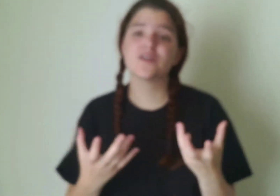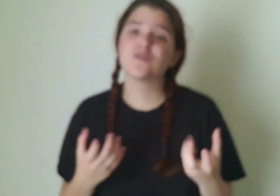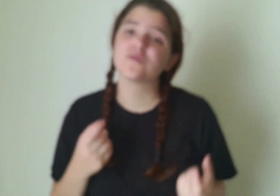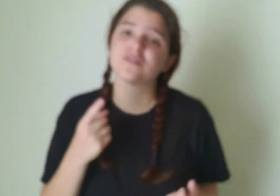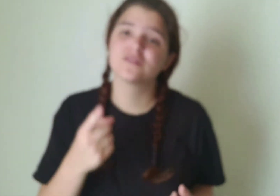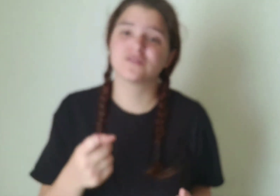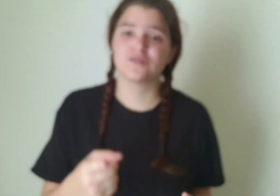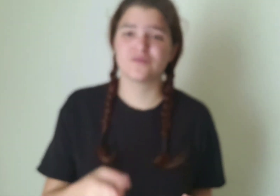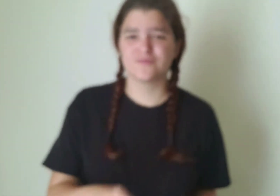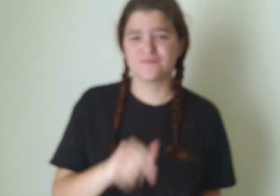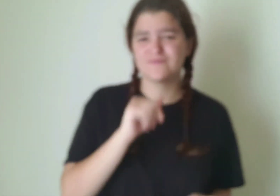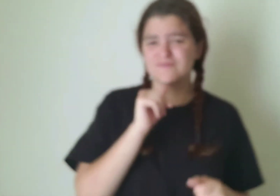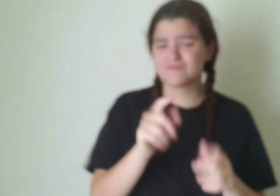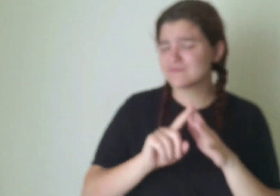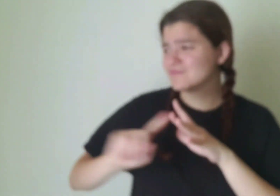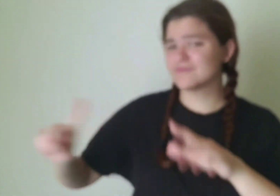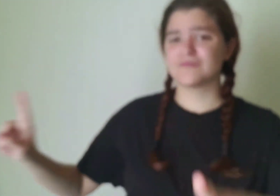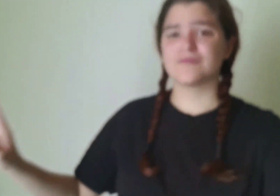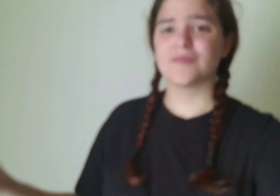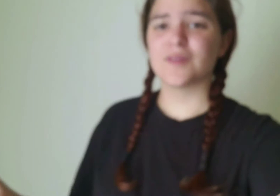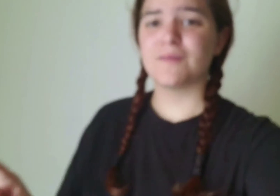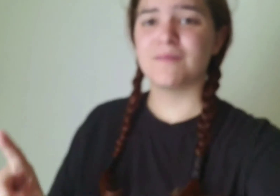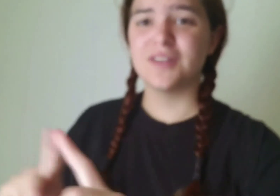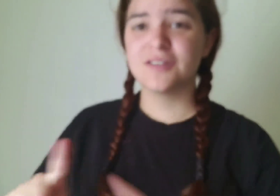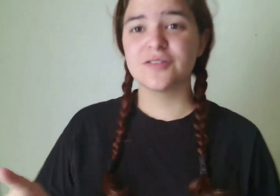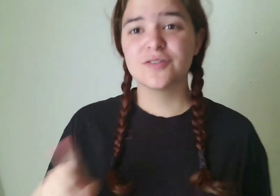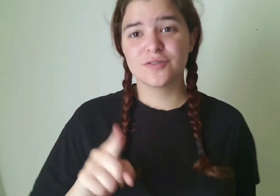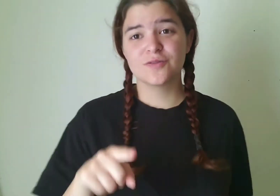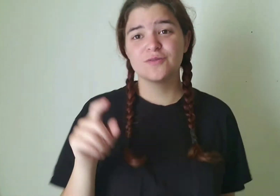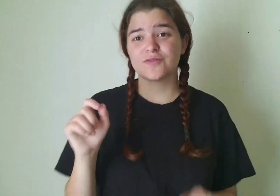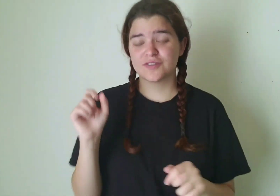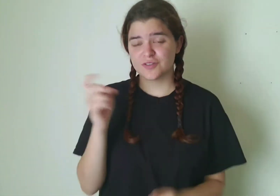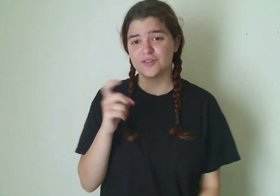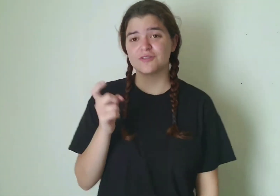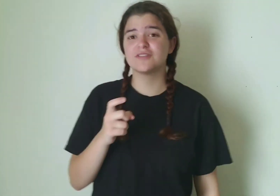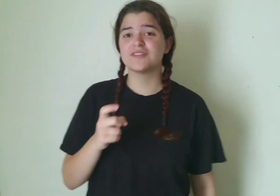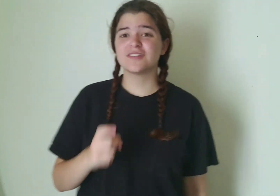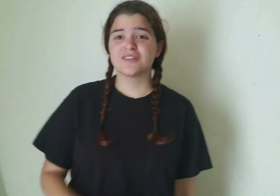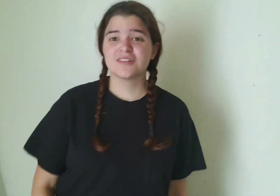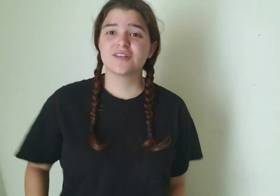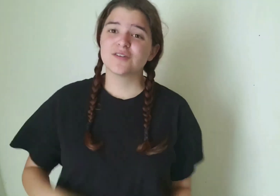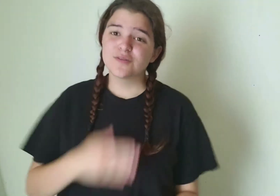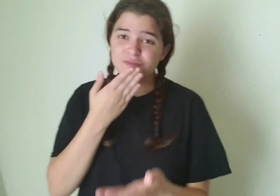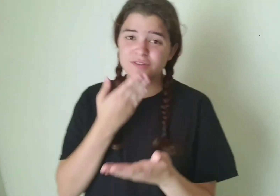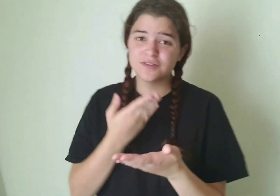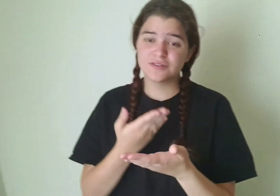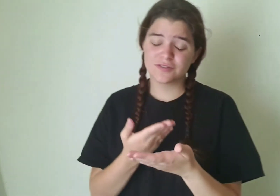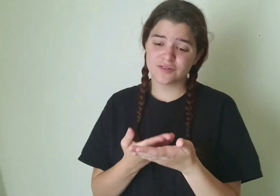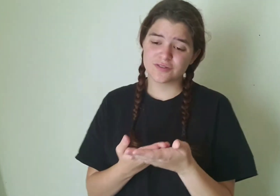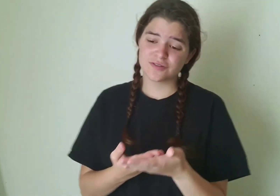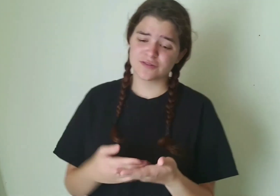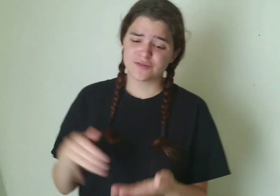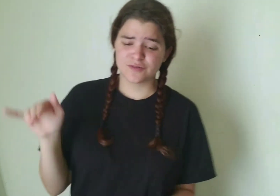I want you, not to go, but you should It was good,